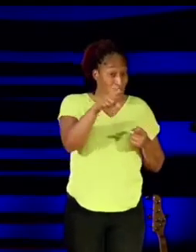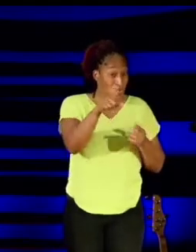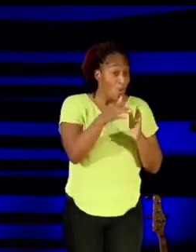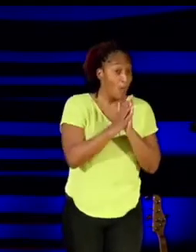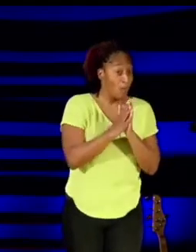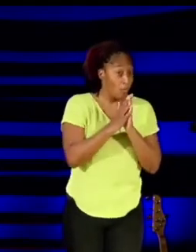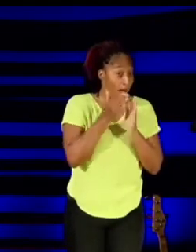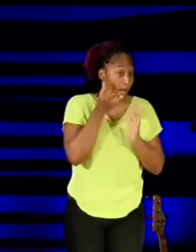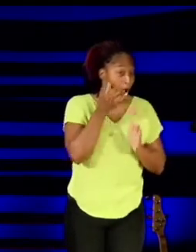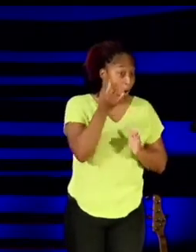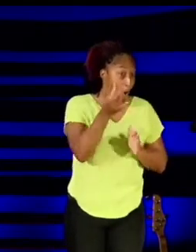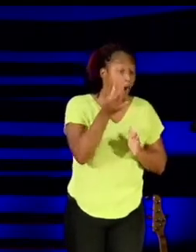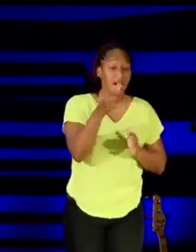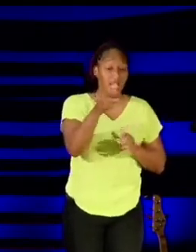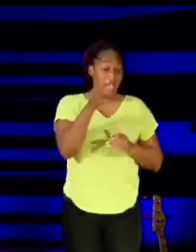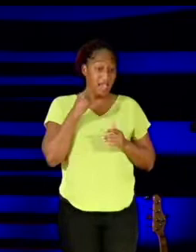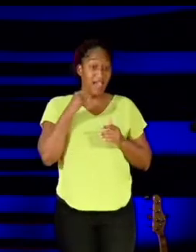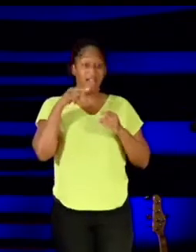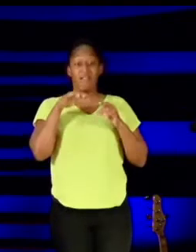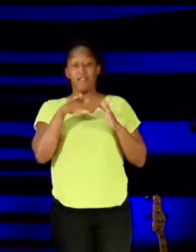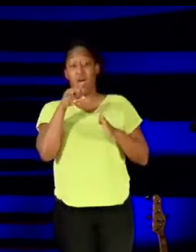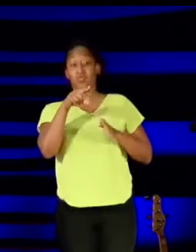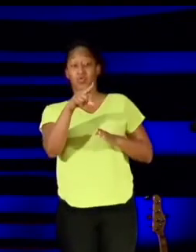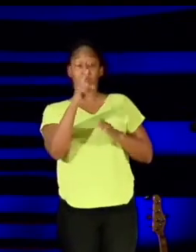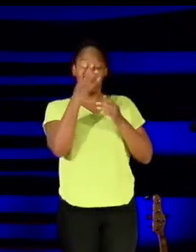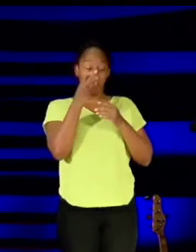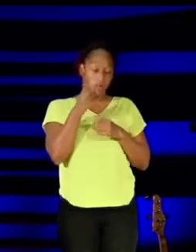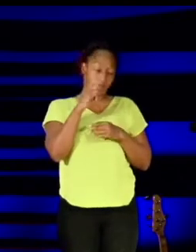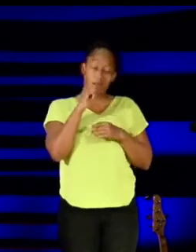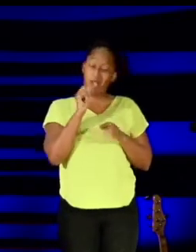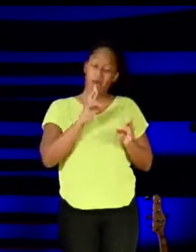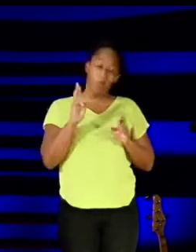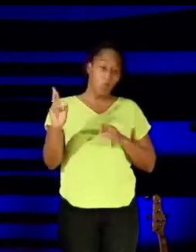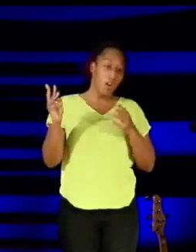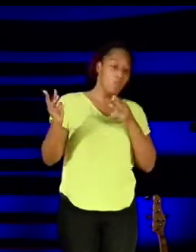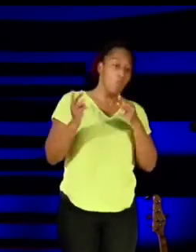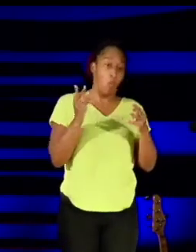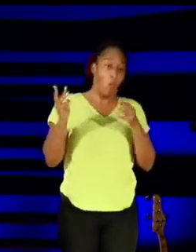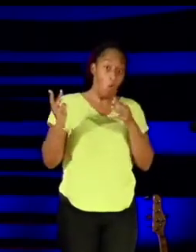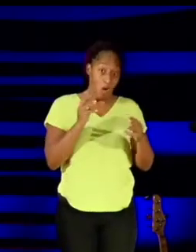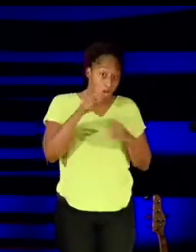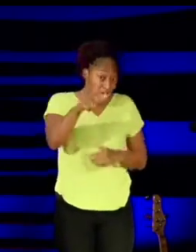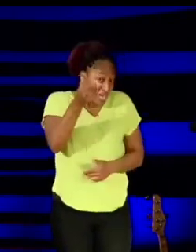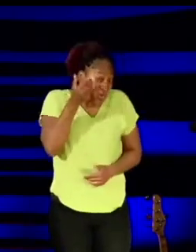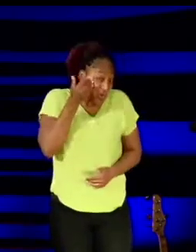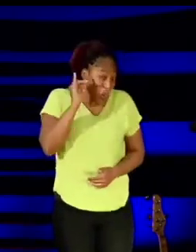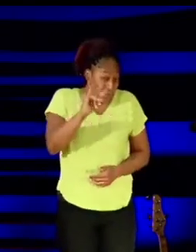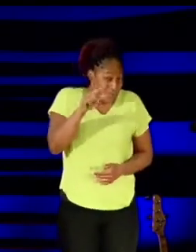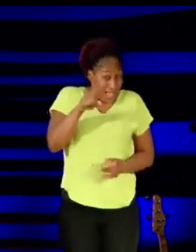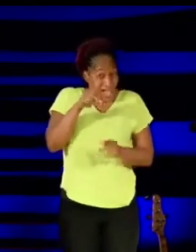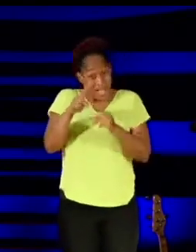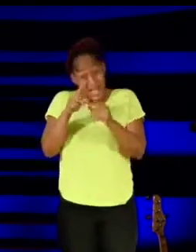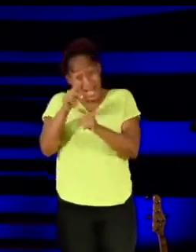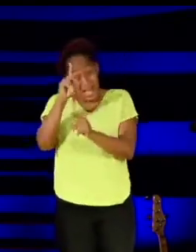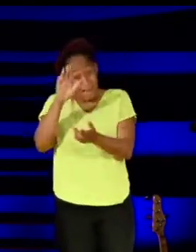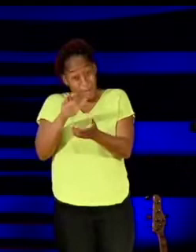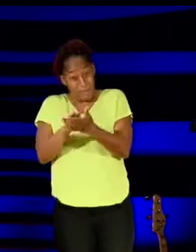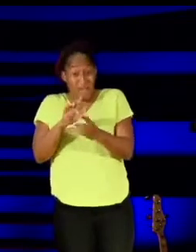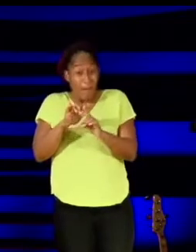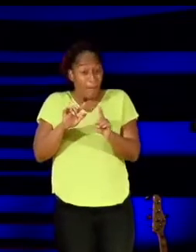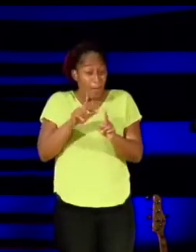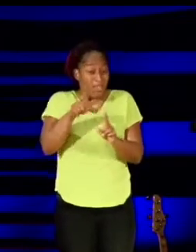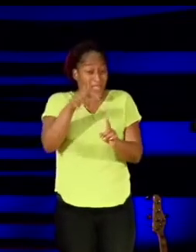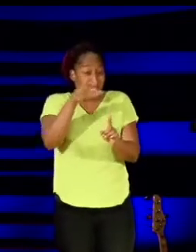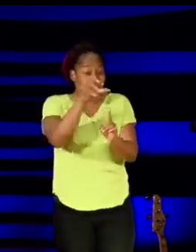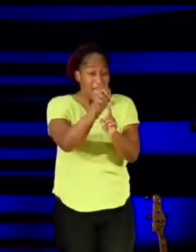can he find you sleeping in, not ready for warfare? Does he know you to be that kind of believer? Or can he catch you